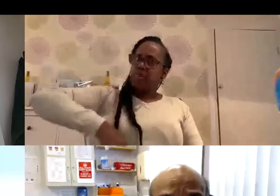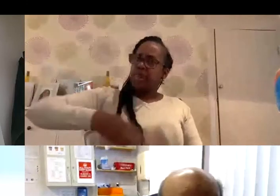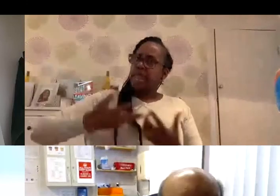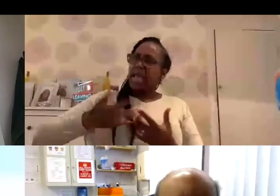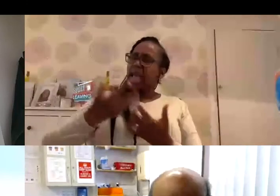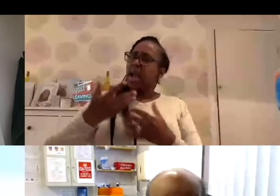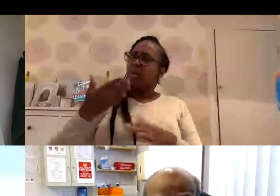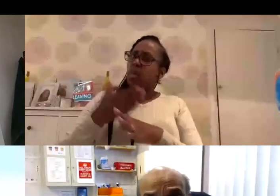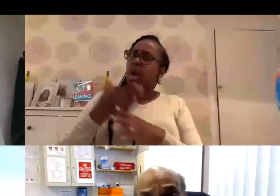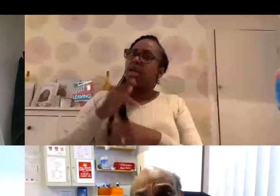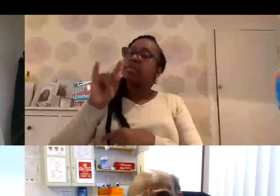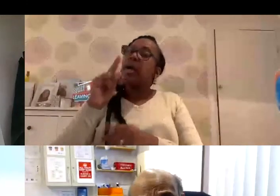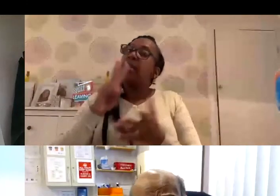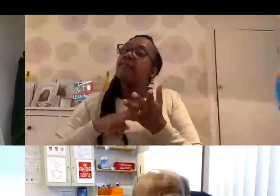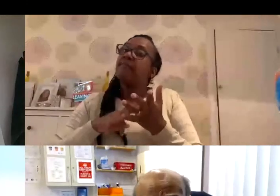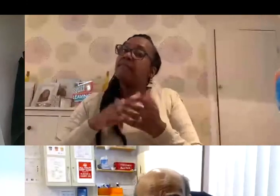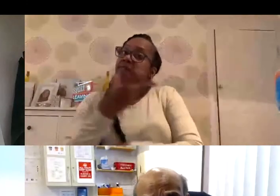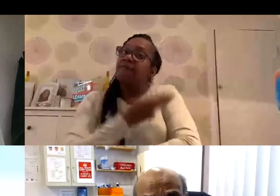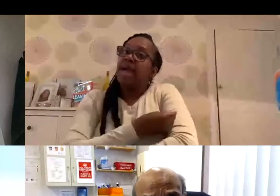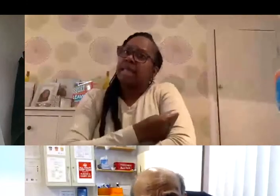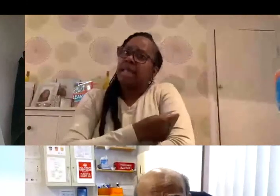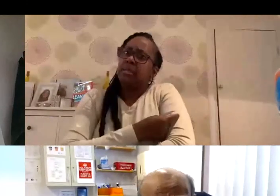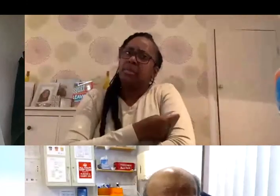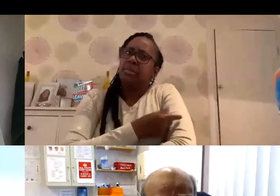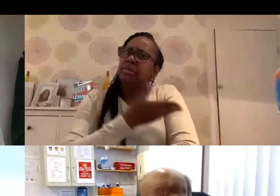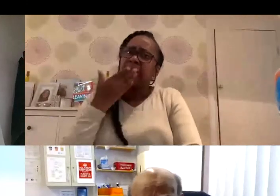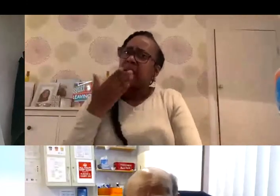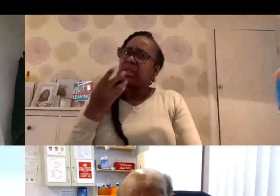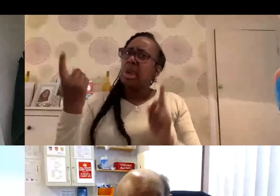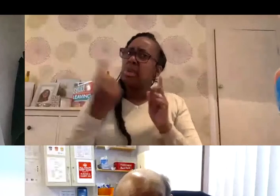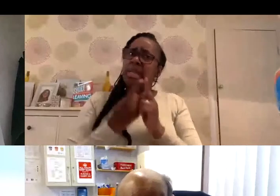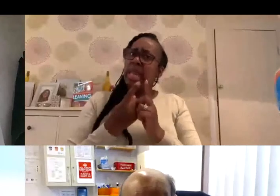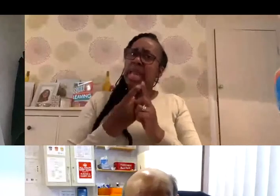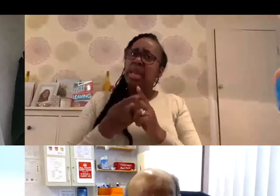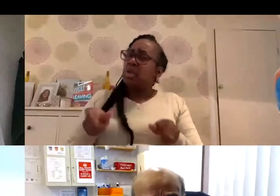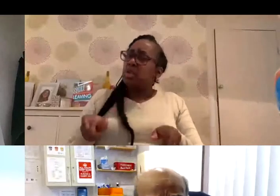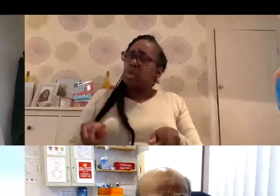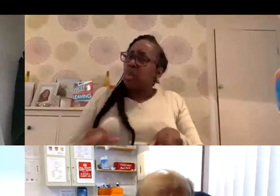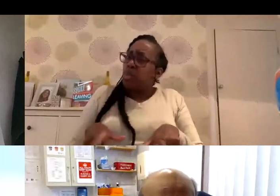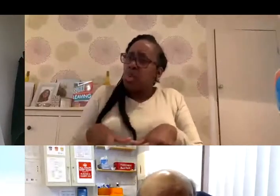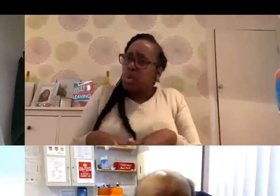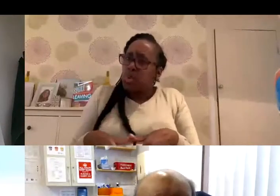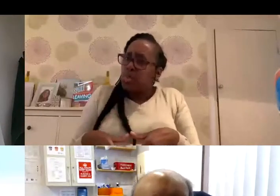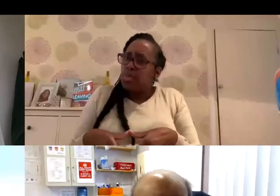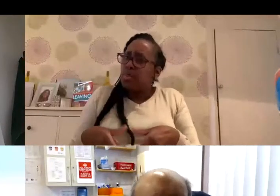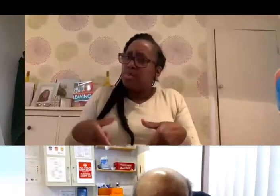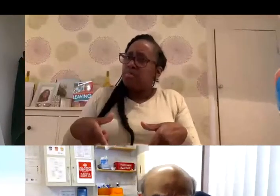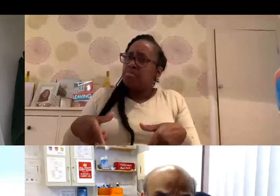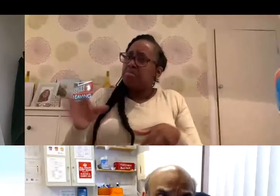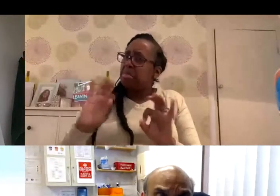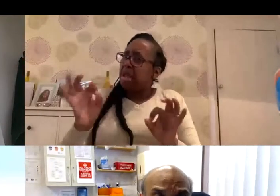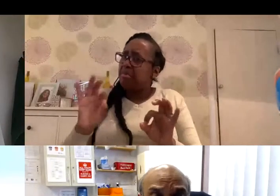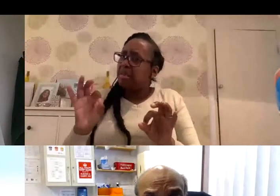Now, then you look at the vaccine. The vaccine goes nowhere near your ovaries or your tubes or your womb. It doesn't interfere with